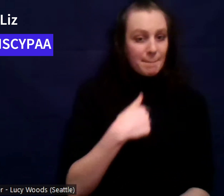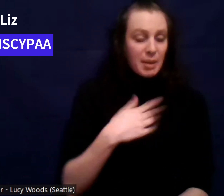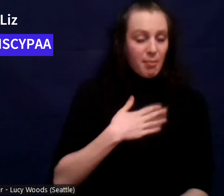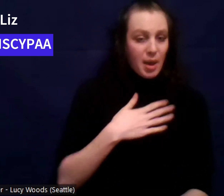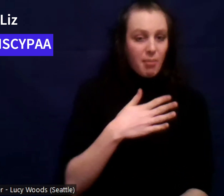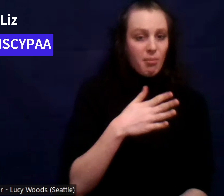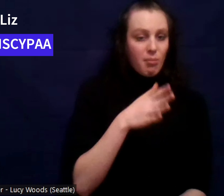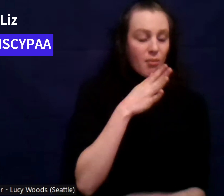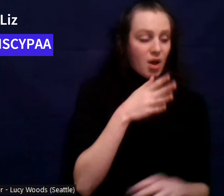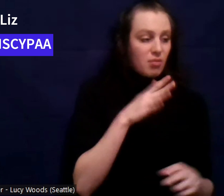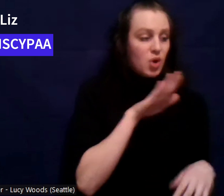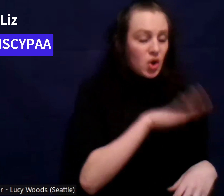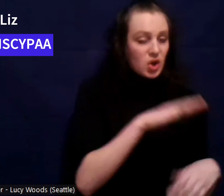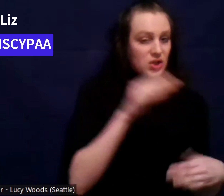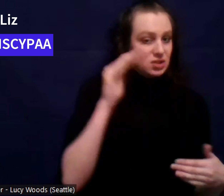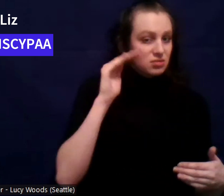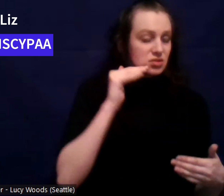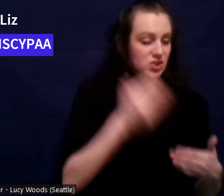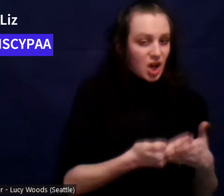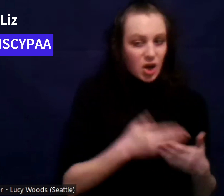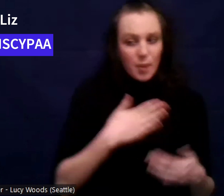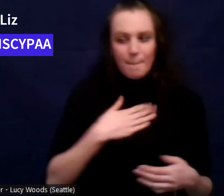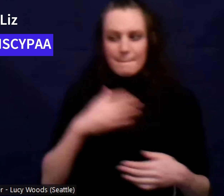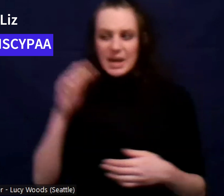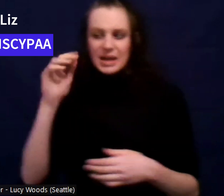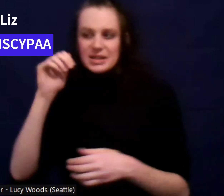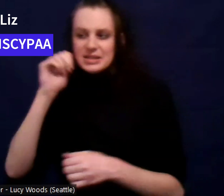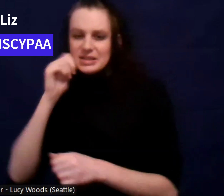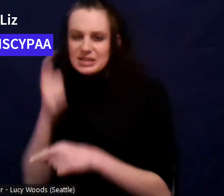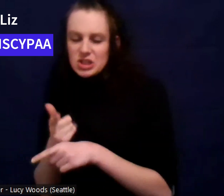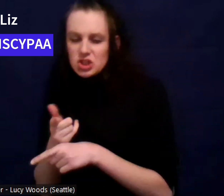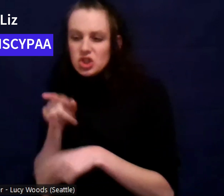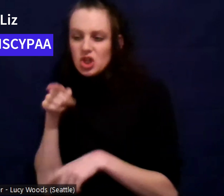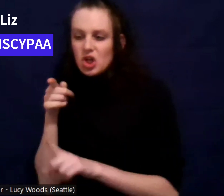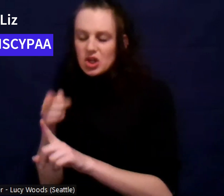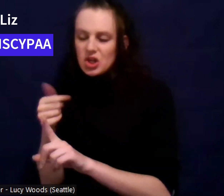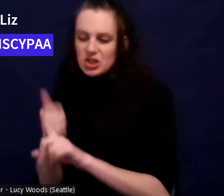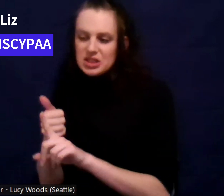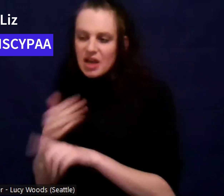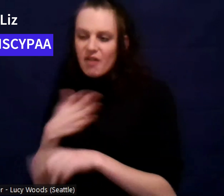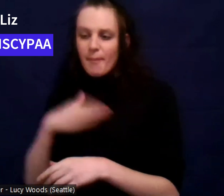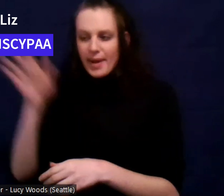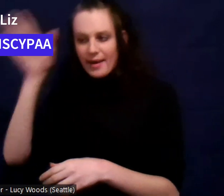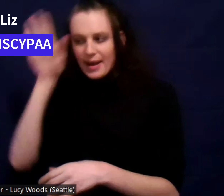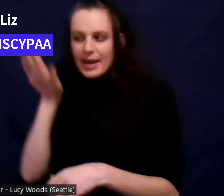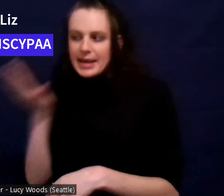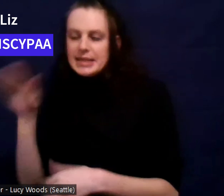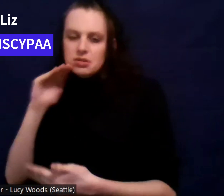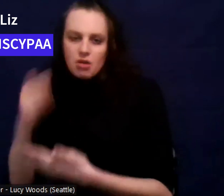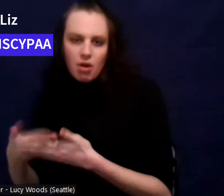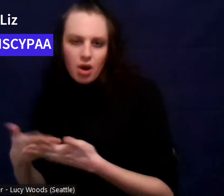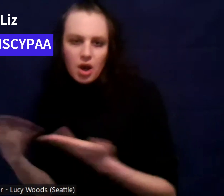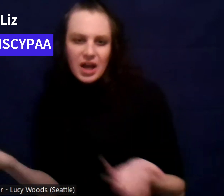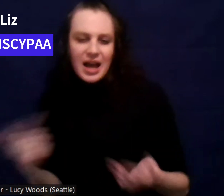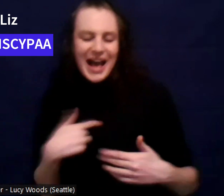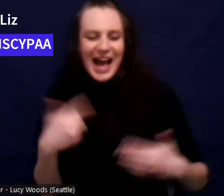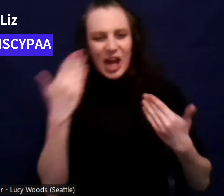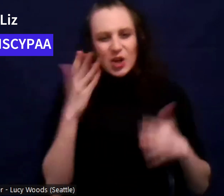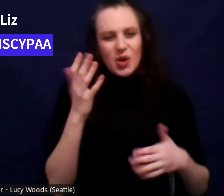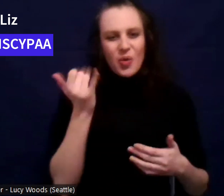to be close with my dad. And I share that because, um, um, I don't know, maybe someone can relate.